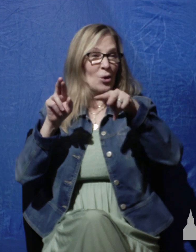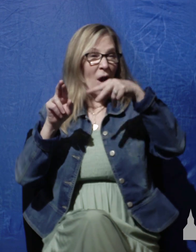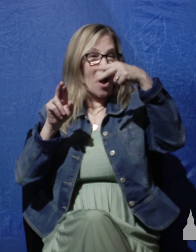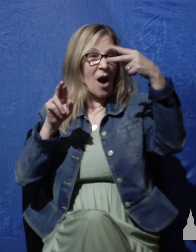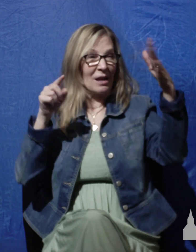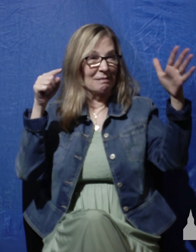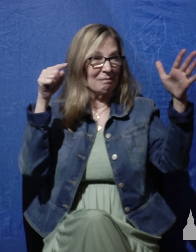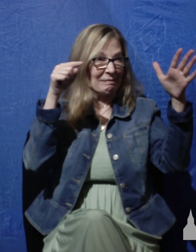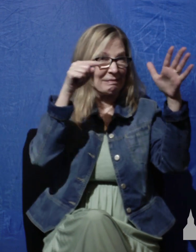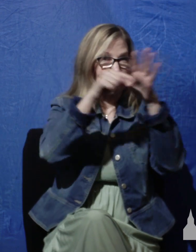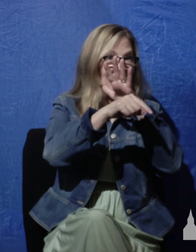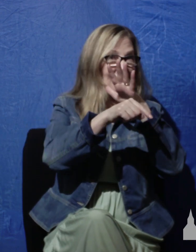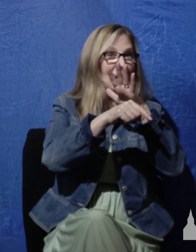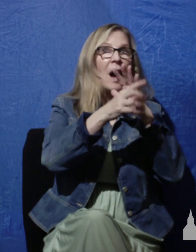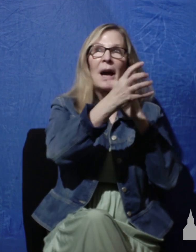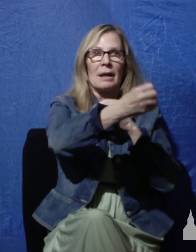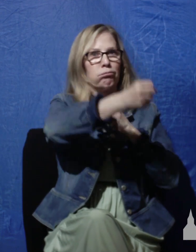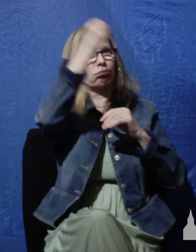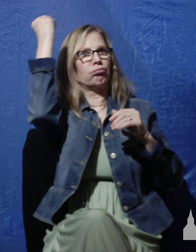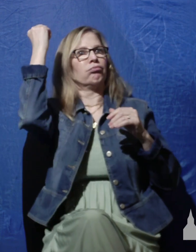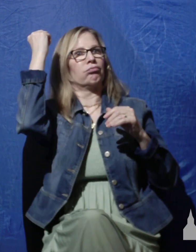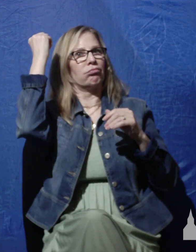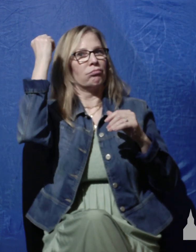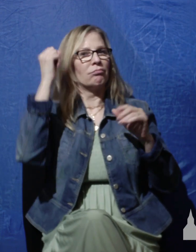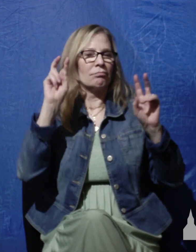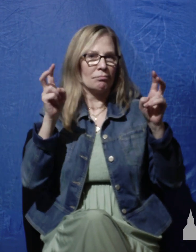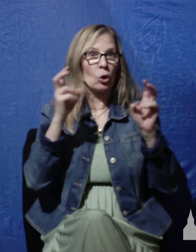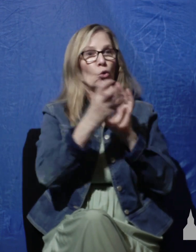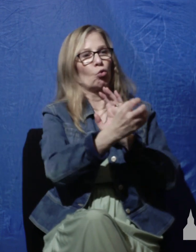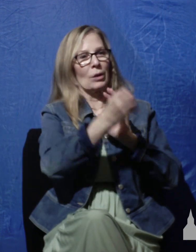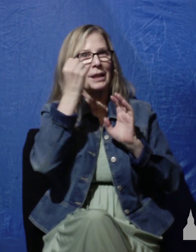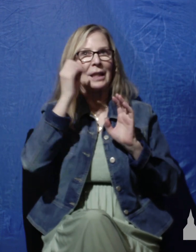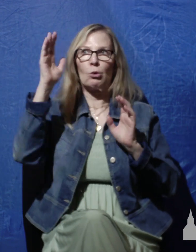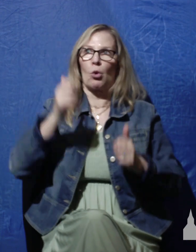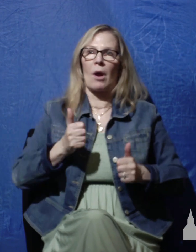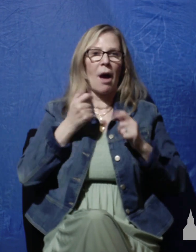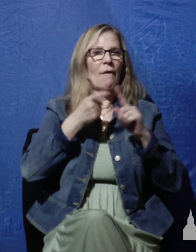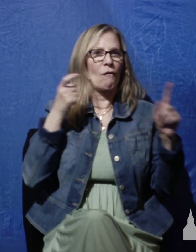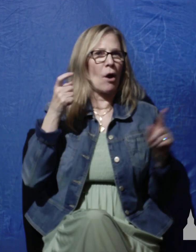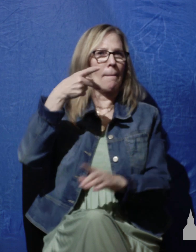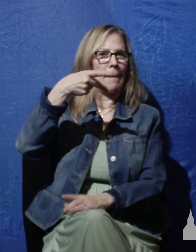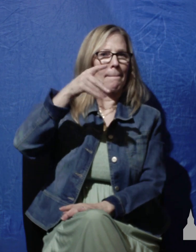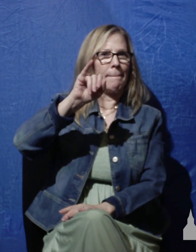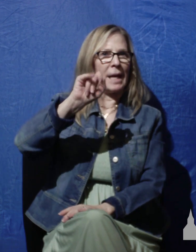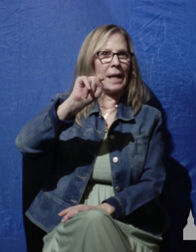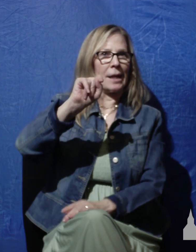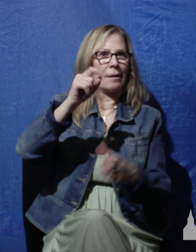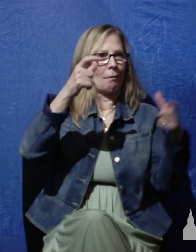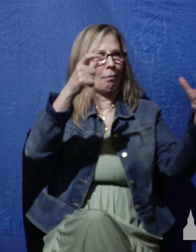Verse 4 the beginning says who redeems your life from the pit. What does David mean by the pit? Well having told his